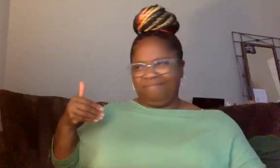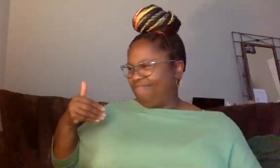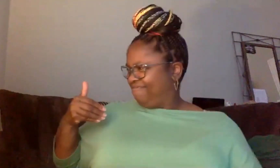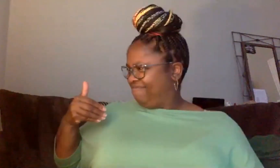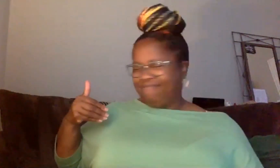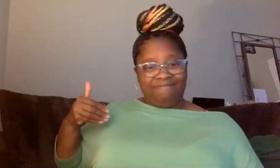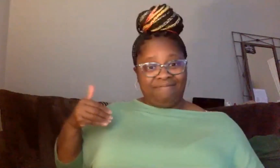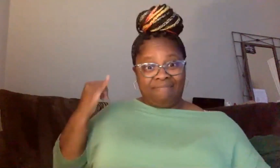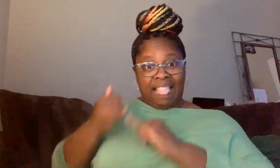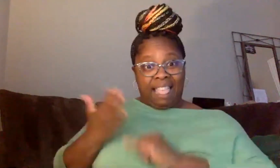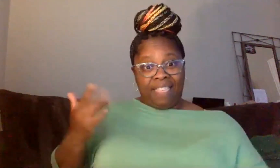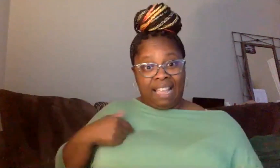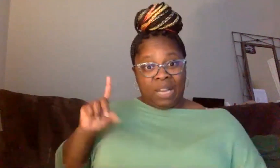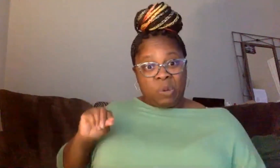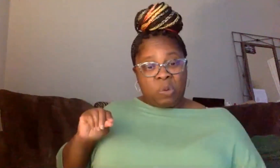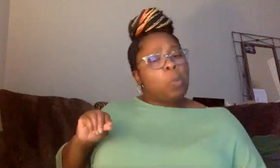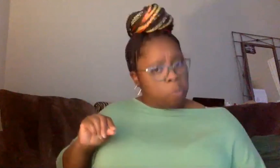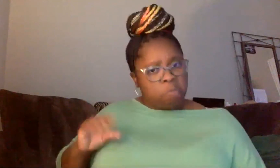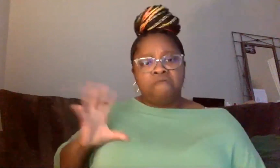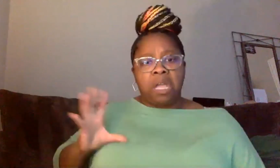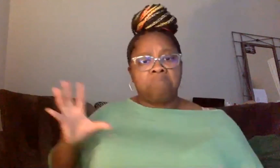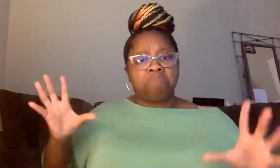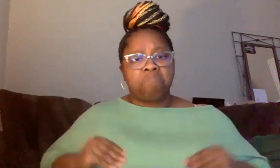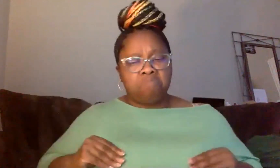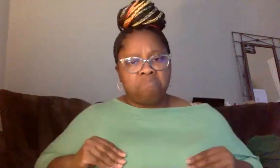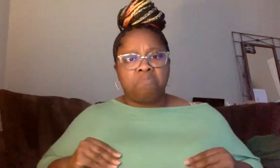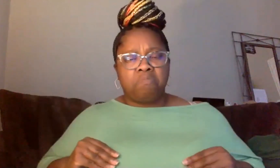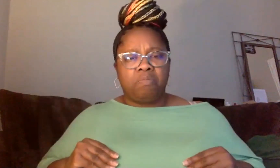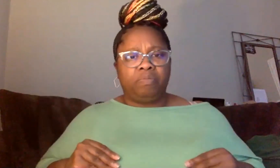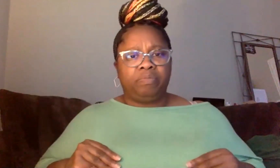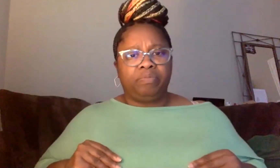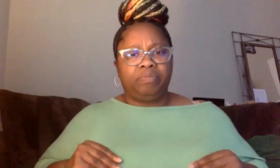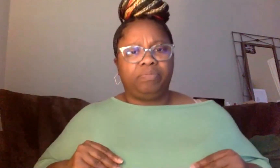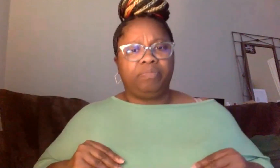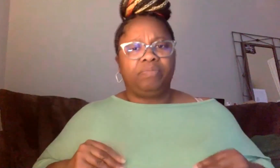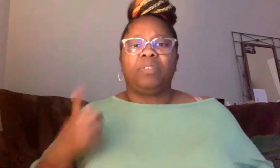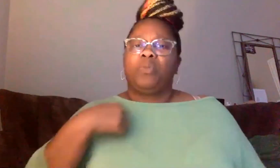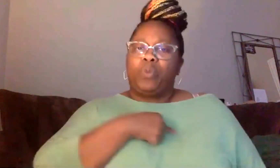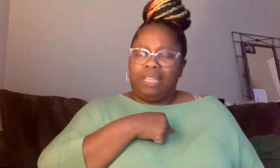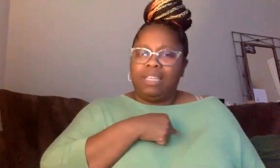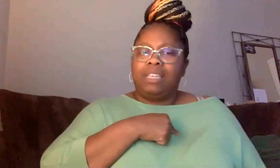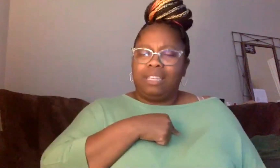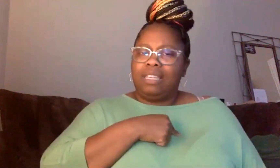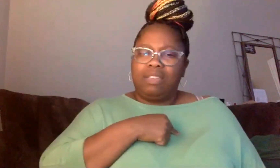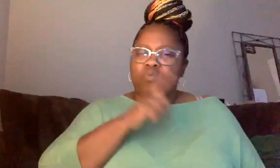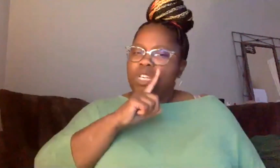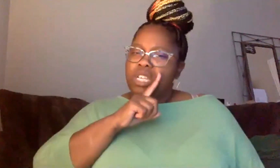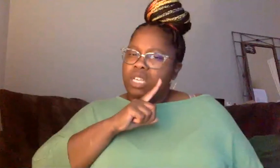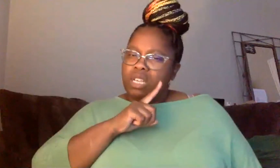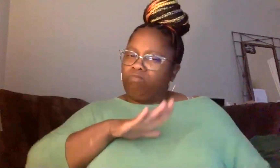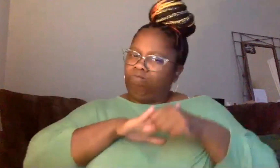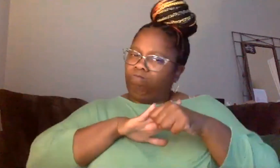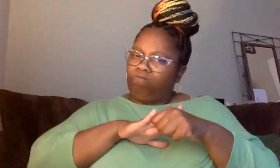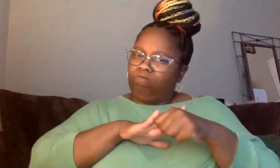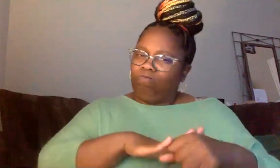thing I do understand that they they they're they're they're we have their foot on. We have our foot on the next day. They feel so